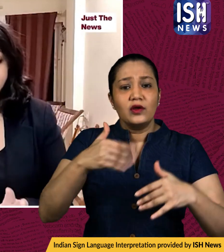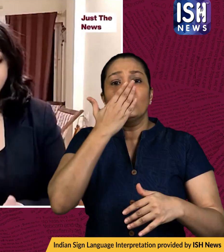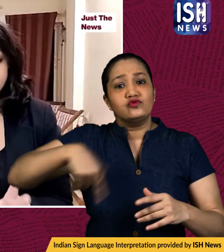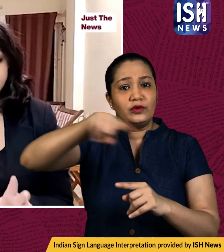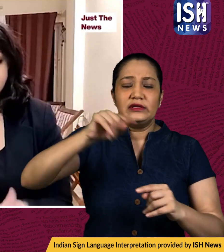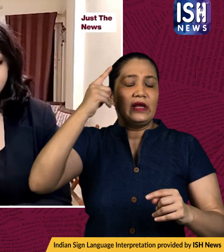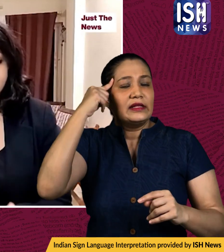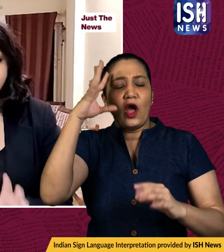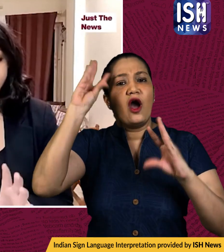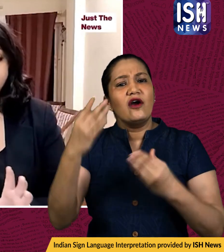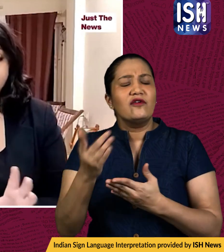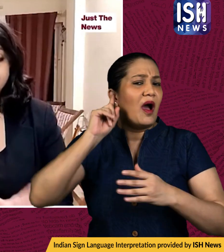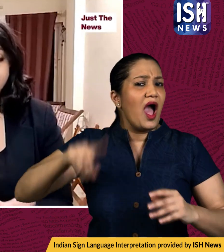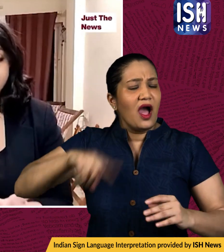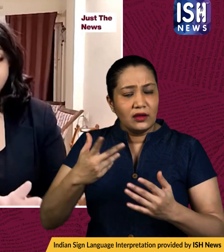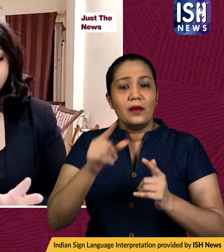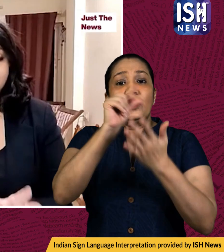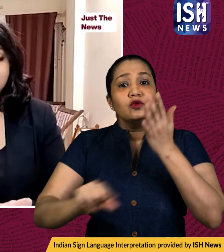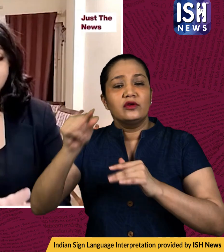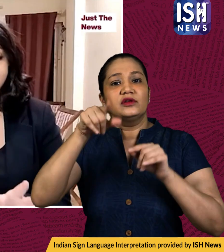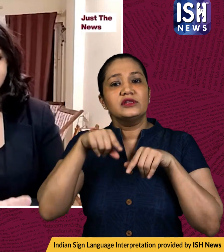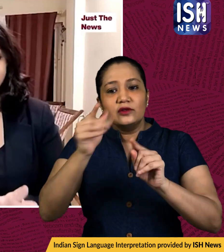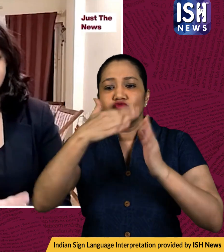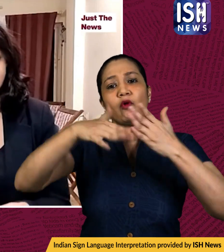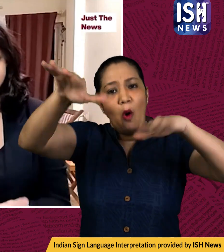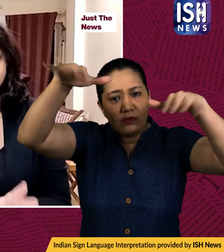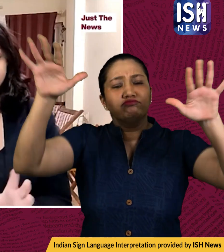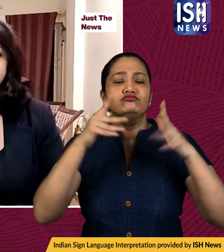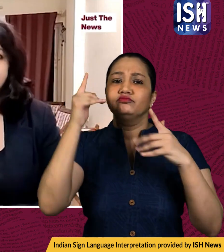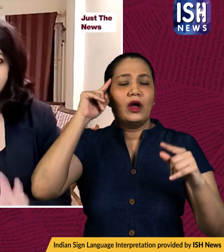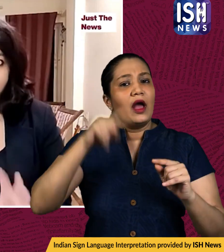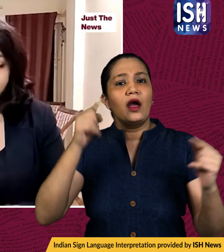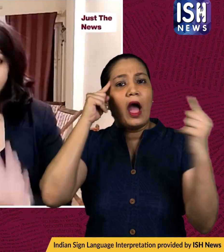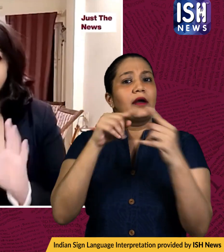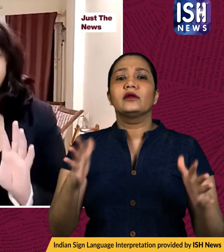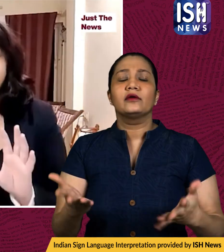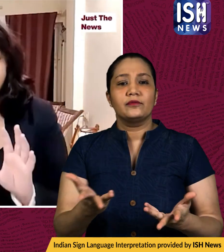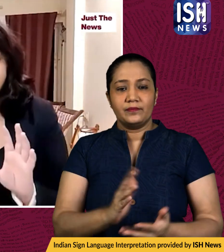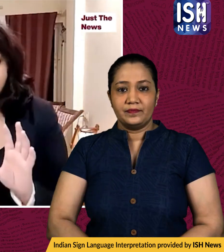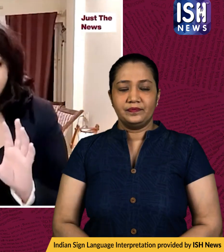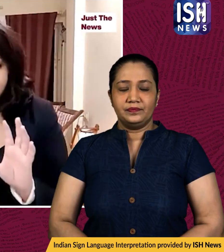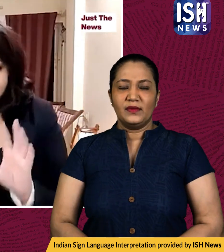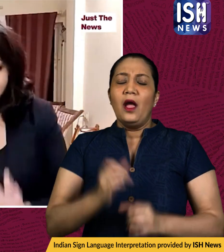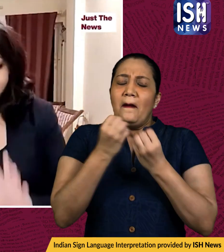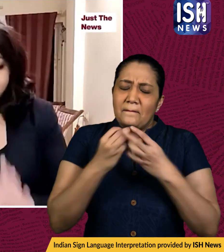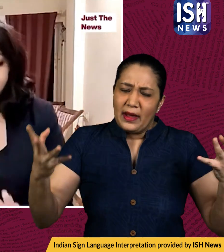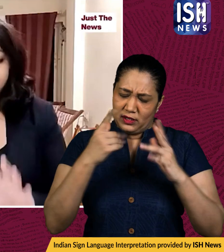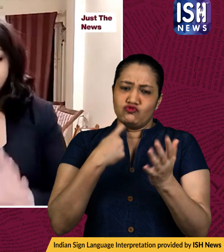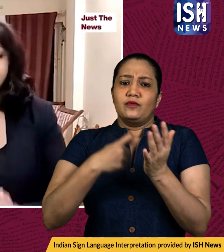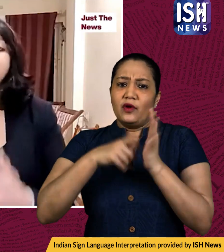advisories seriously nor their universities permitted them to leave ukraine end quote now there are enough reports talking